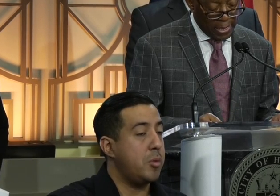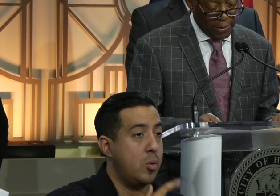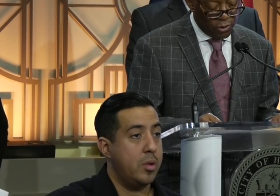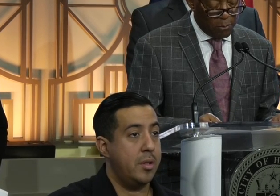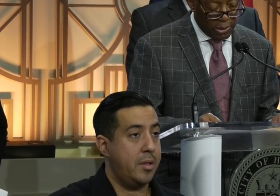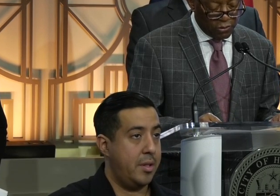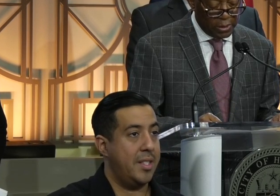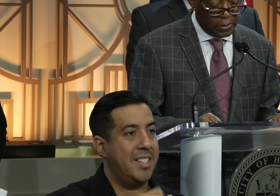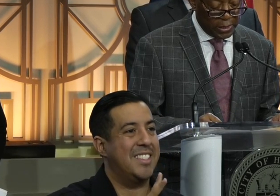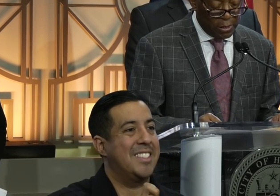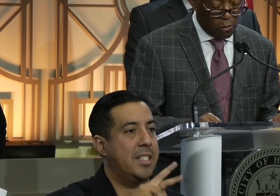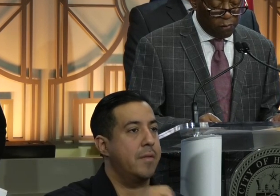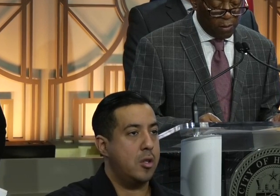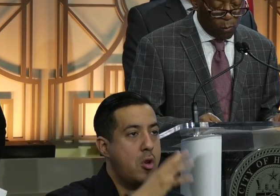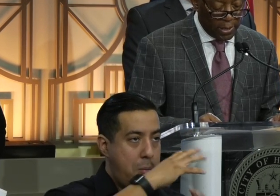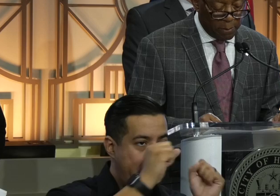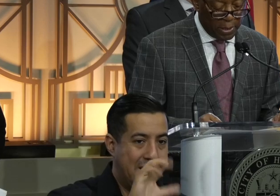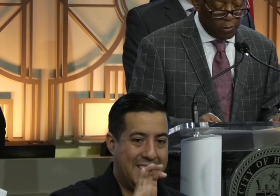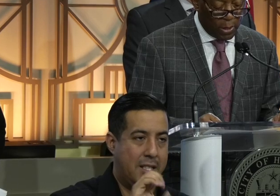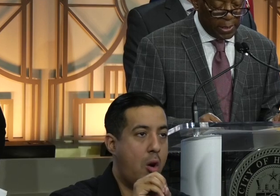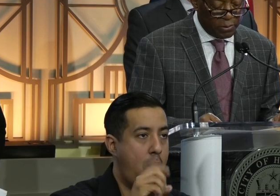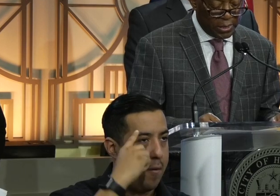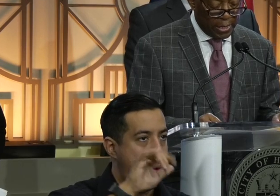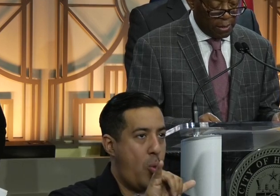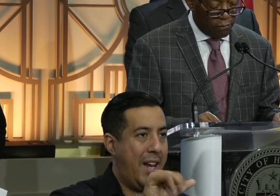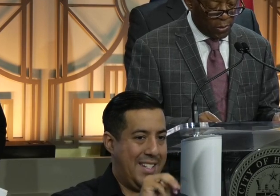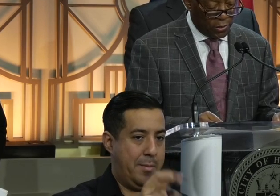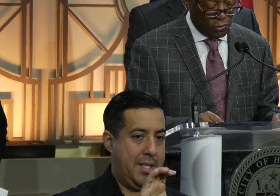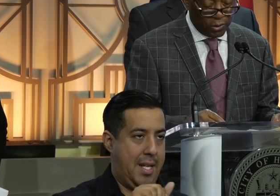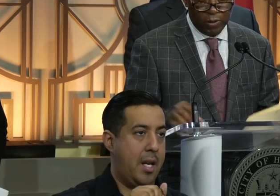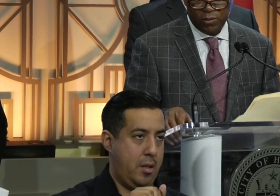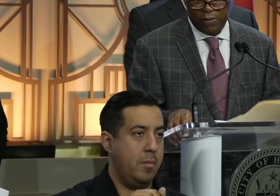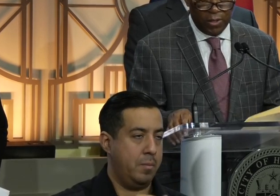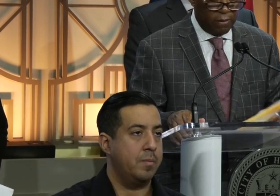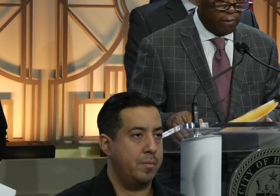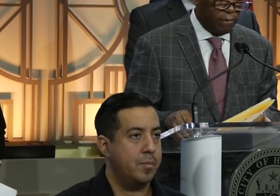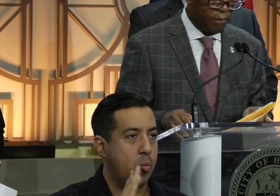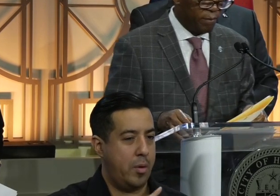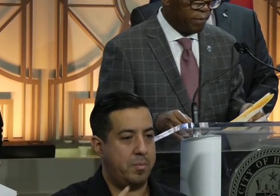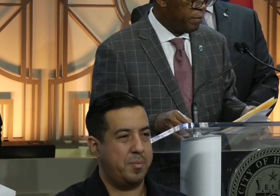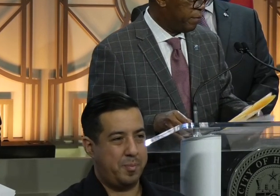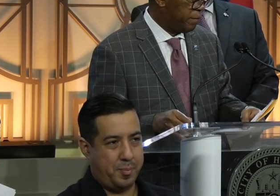Stephen Ives, President and CEO of YMCA of Greater Houston. Cynthia.